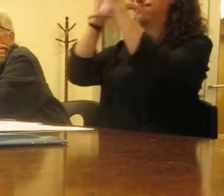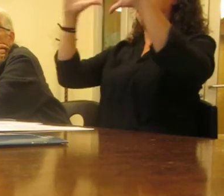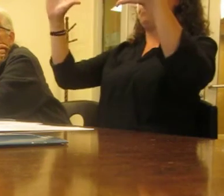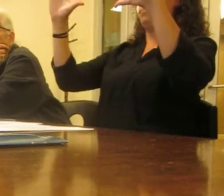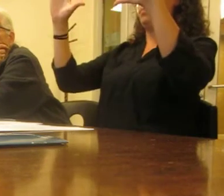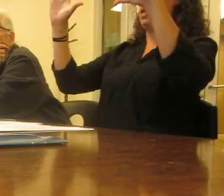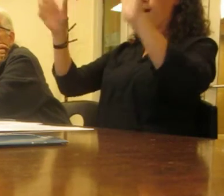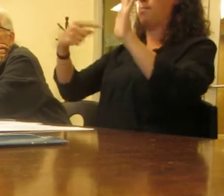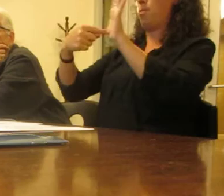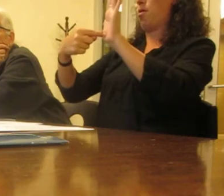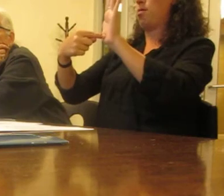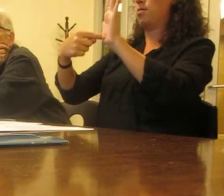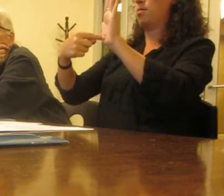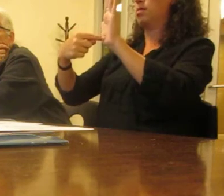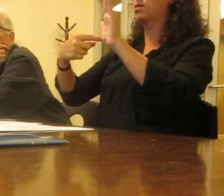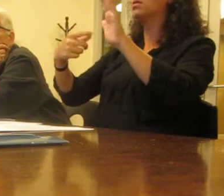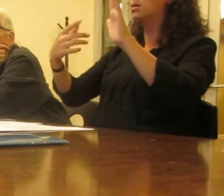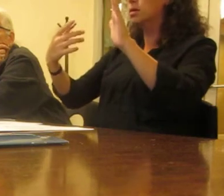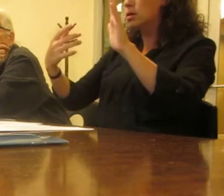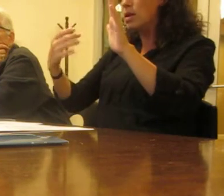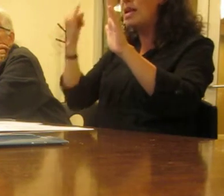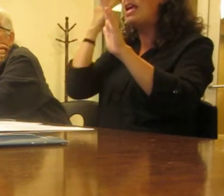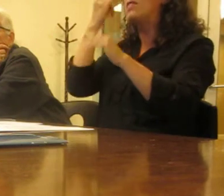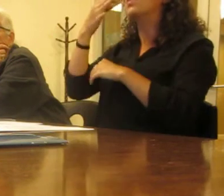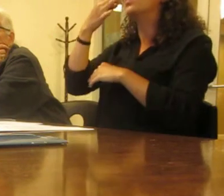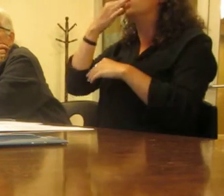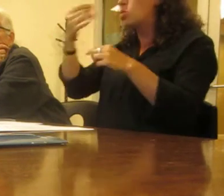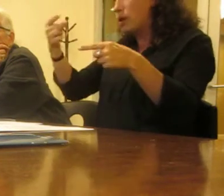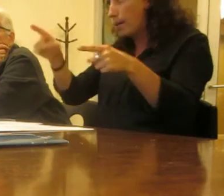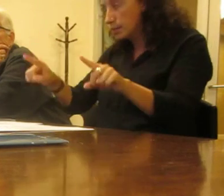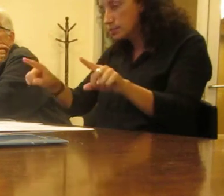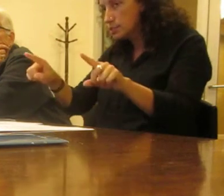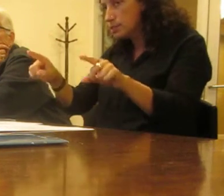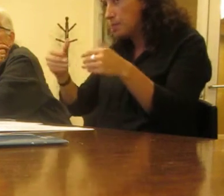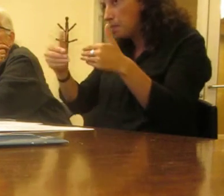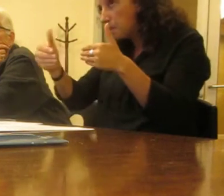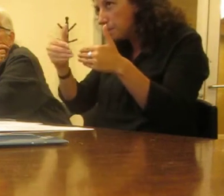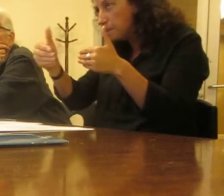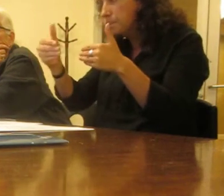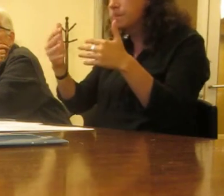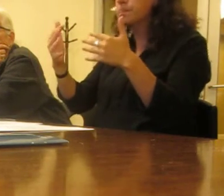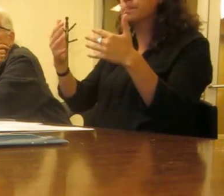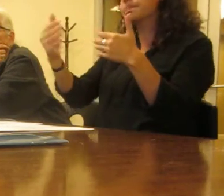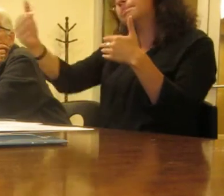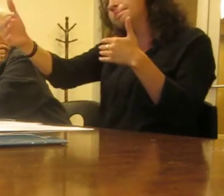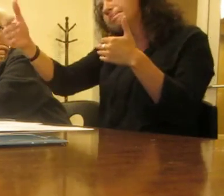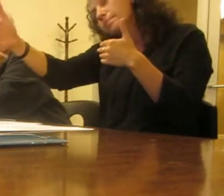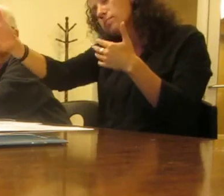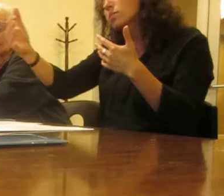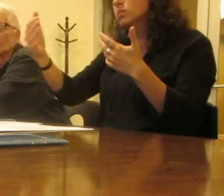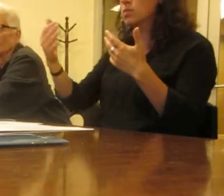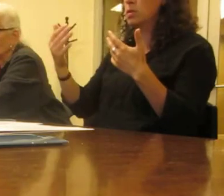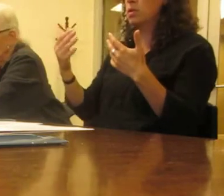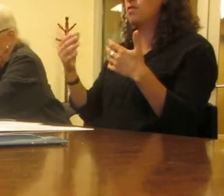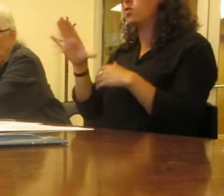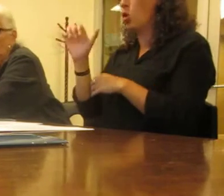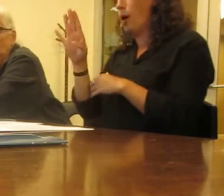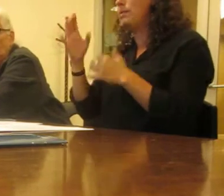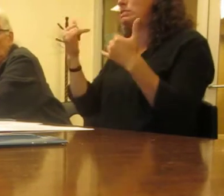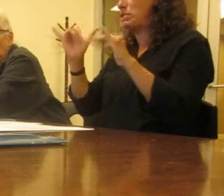assuming it occurs in the near future or not in the near future if the COAP is still around a recommendation to